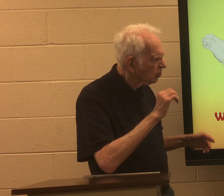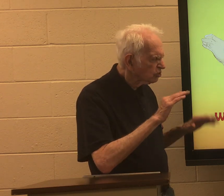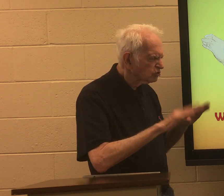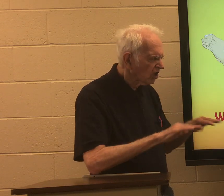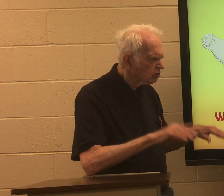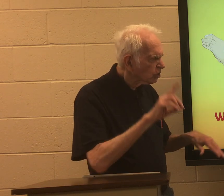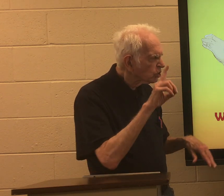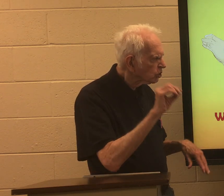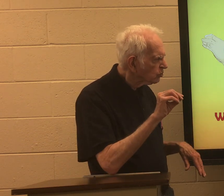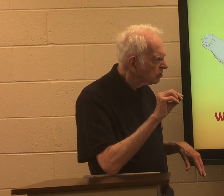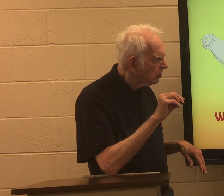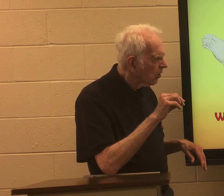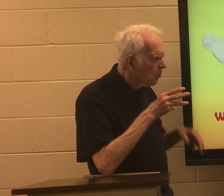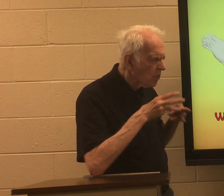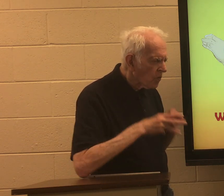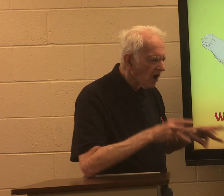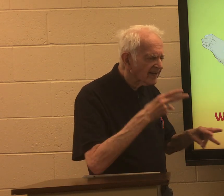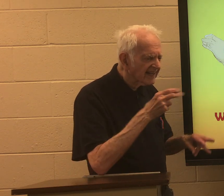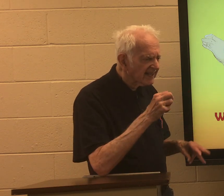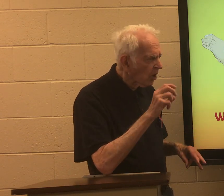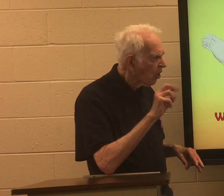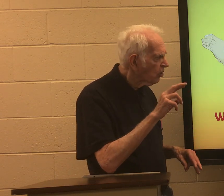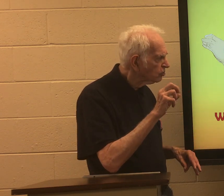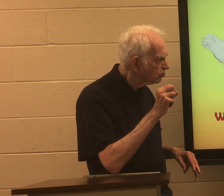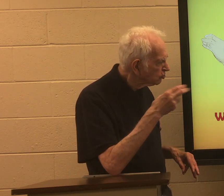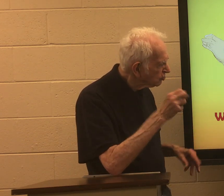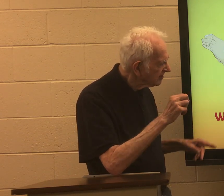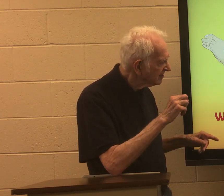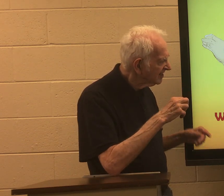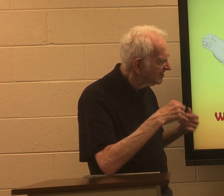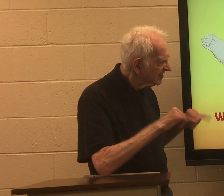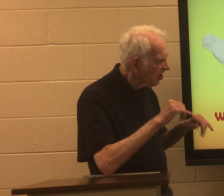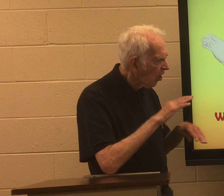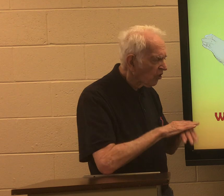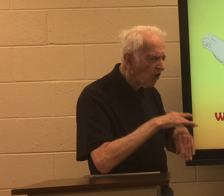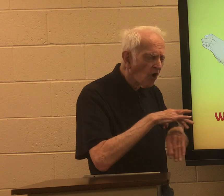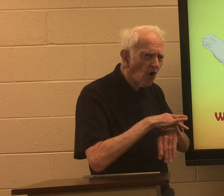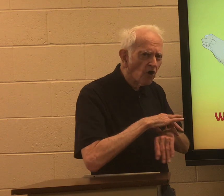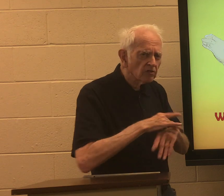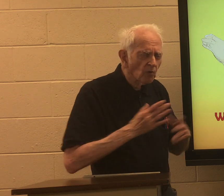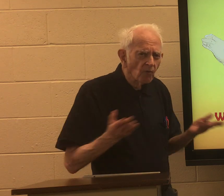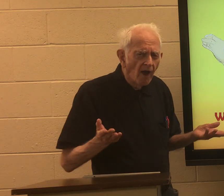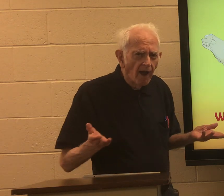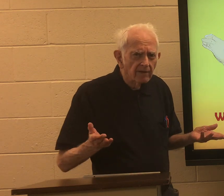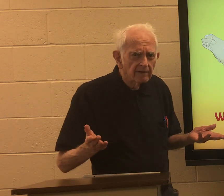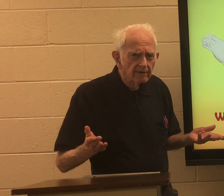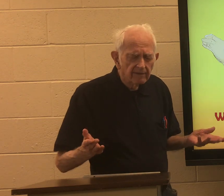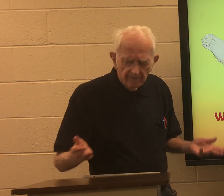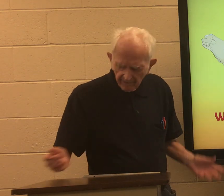what will a child of God do while he or she is still on earth what